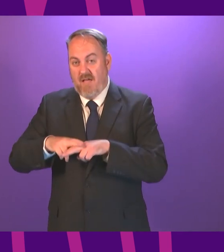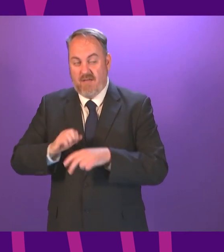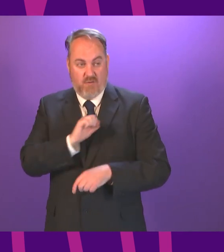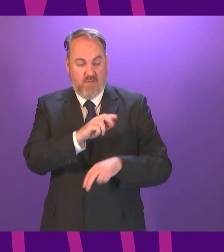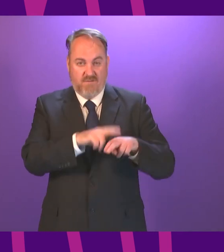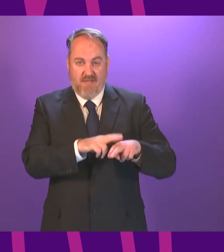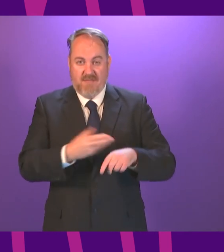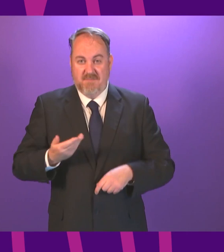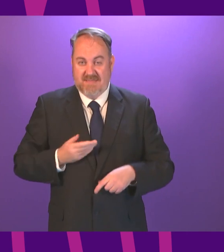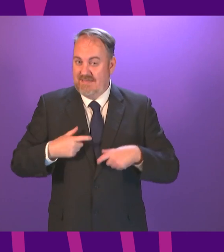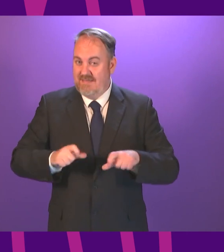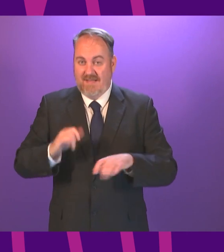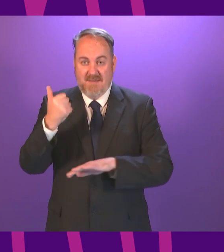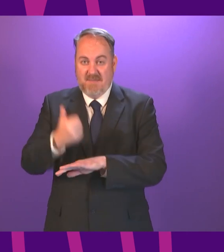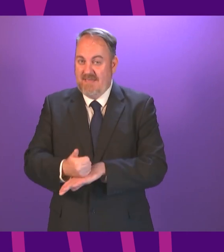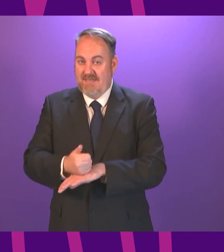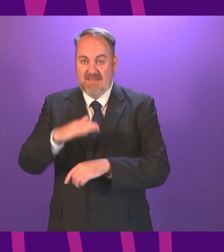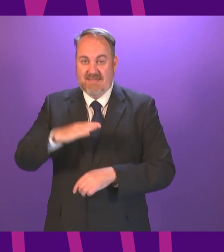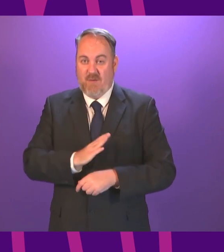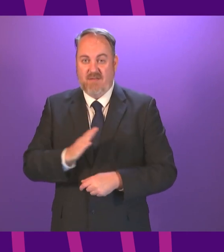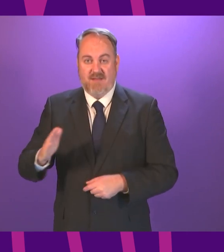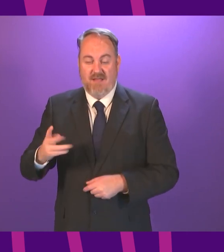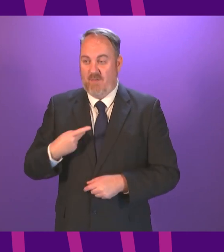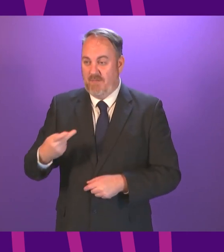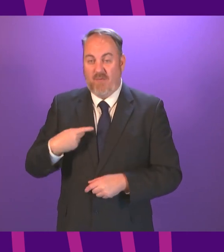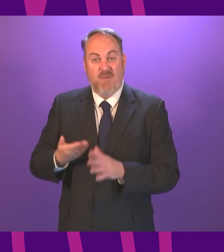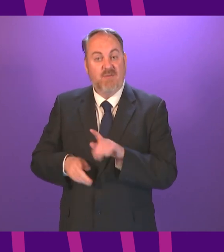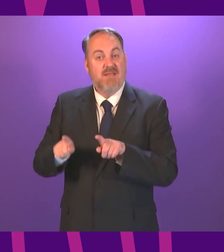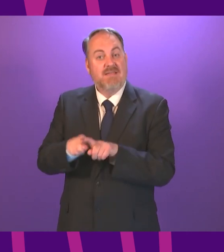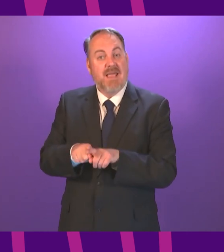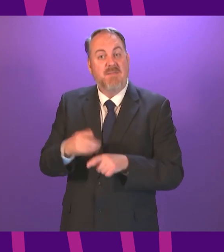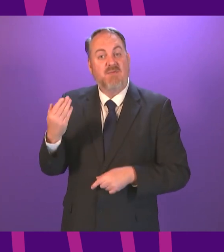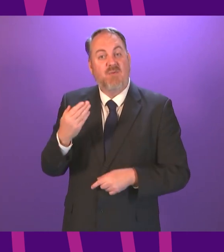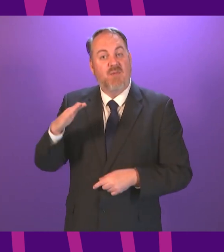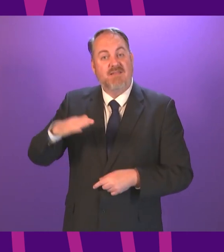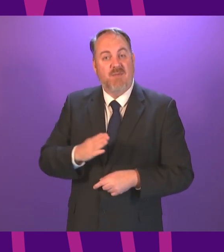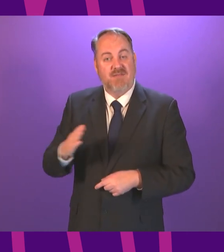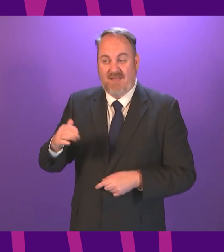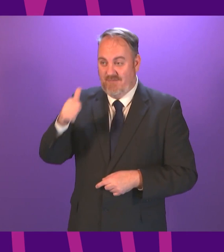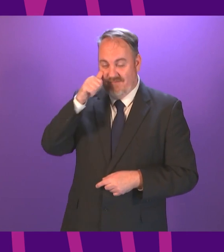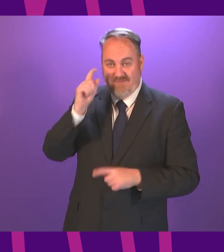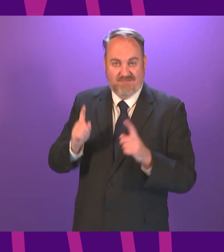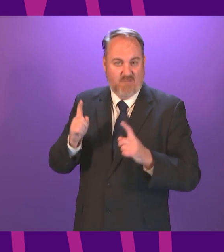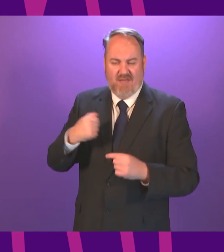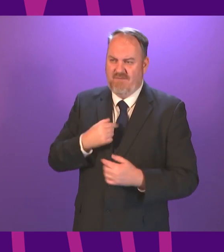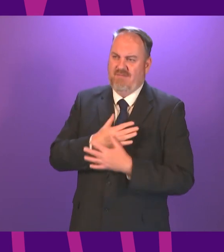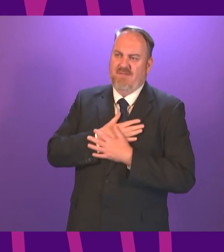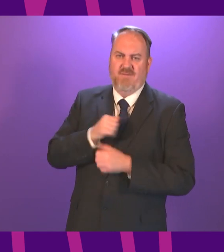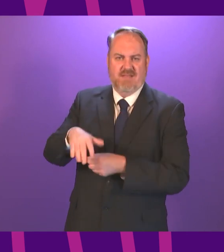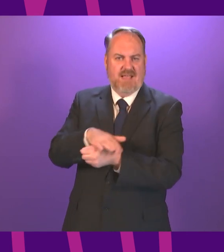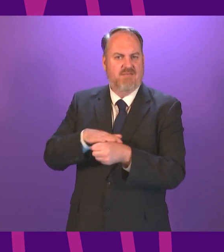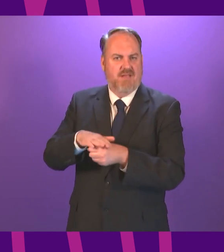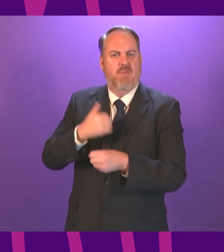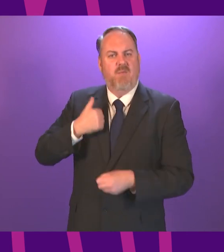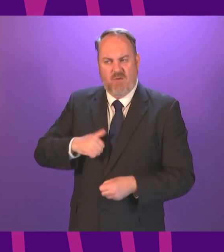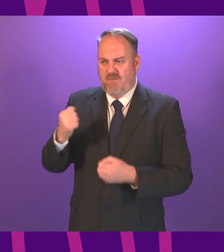father's business is still on the south side and has been there for 40 years we both went to the same school in Glasgow south side too so we have a love and a desire to